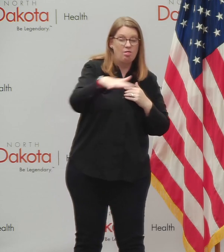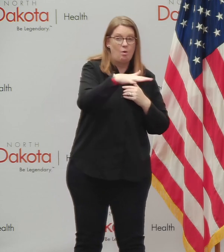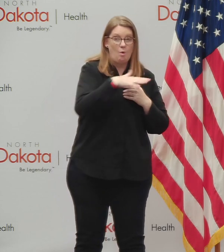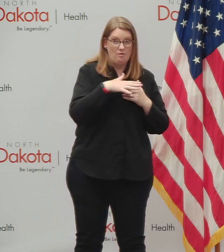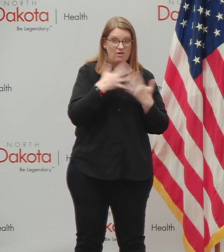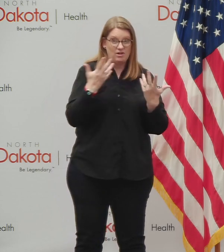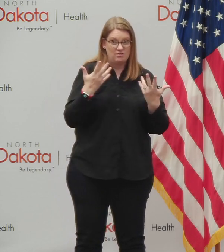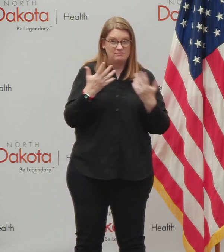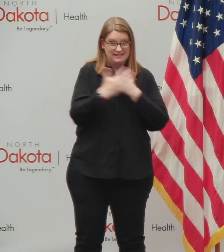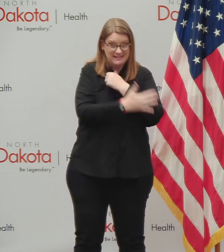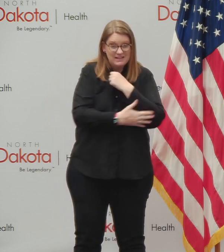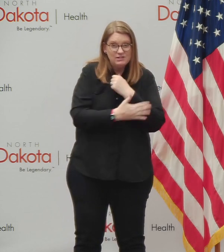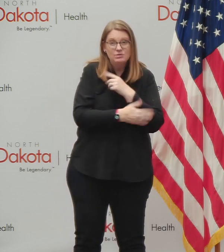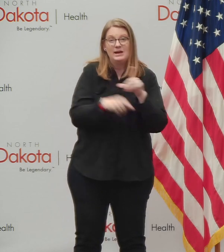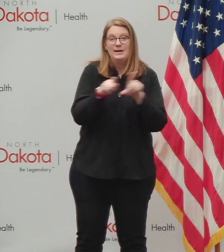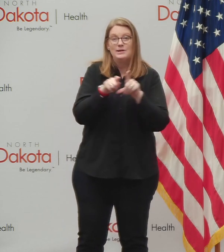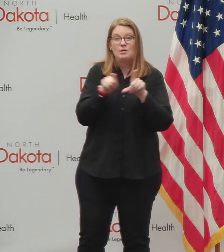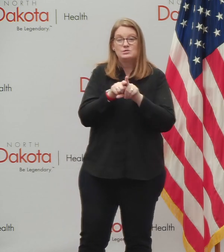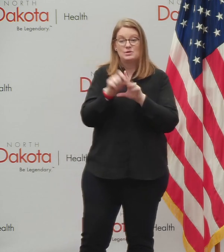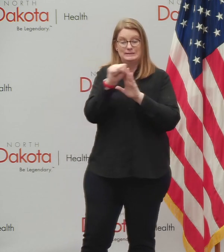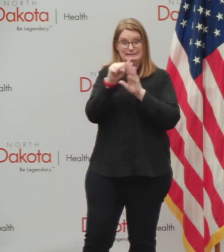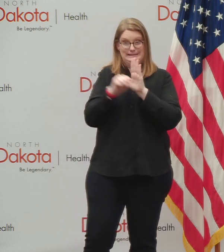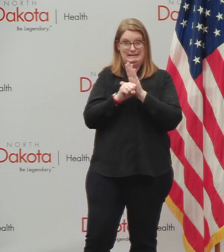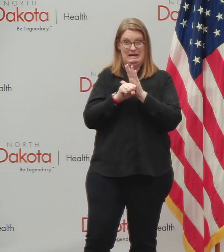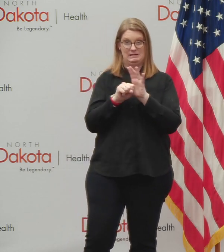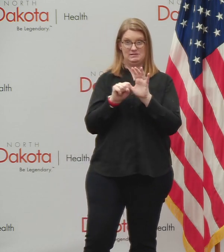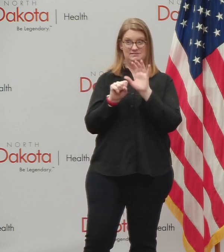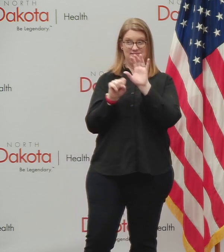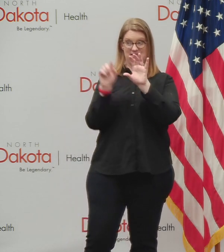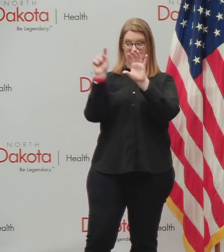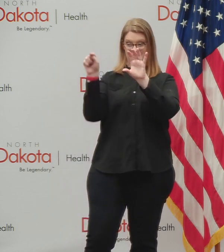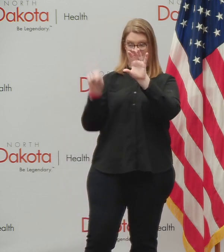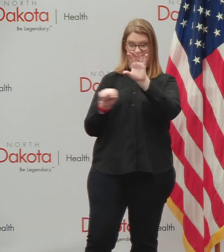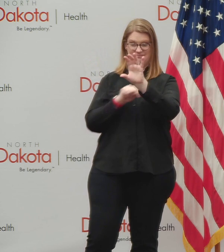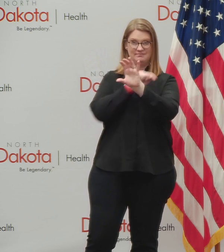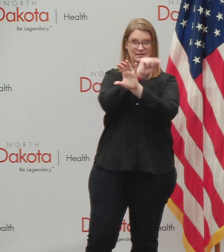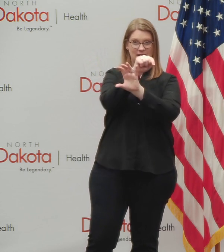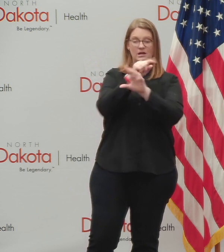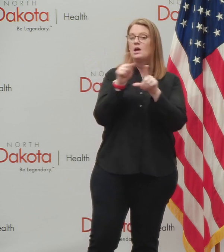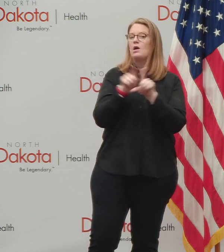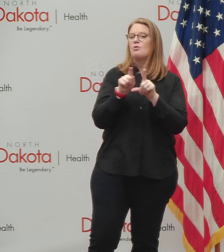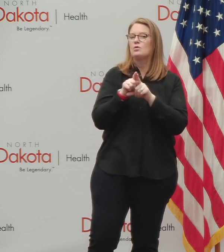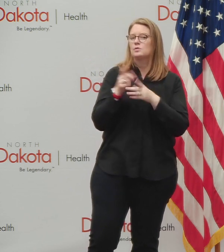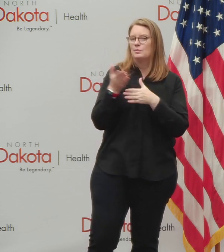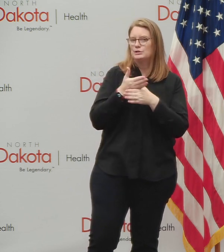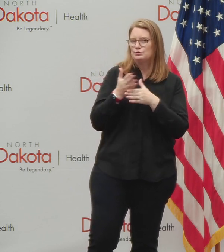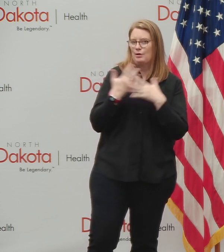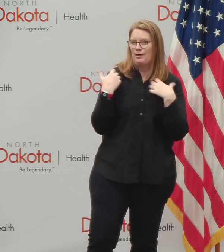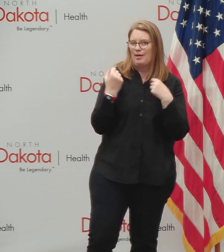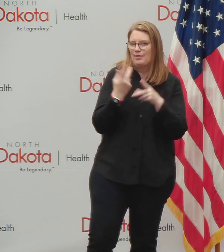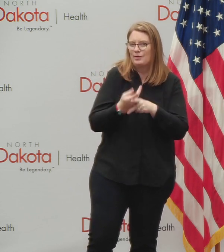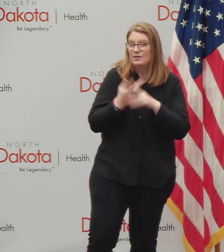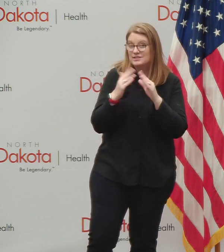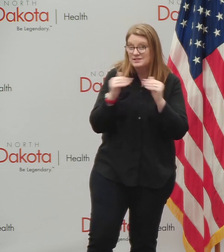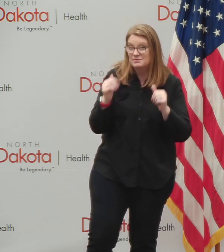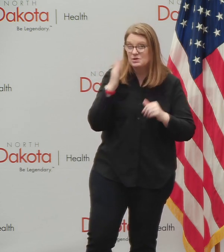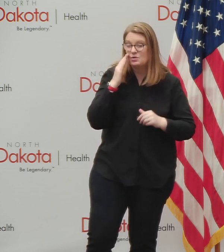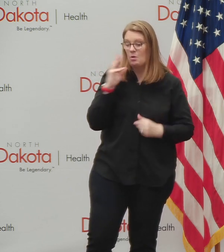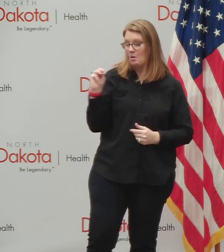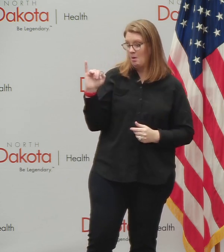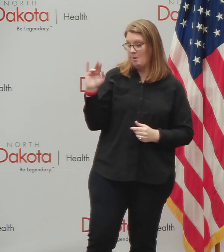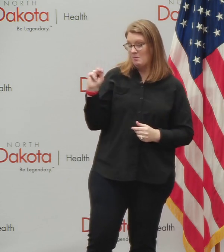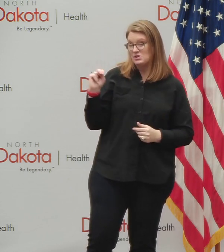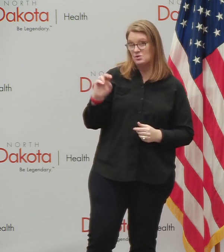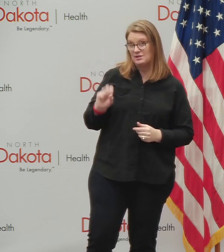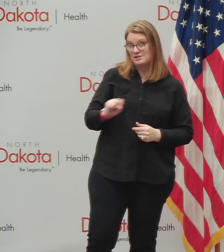neighboring states, because we, again, we do share healthcare systems, particularly with Minnesota and South Dakota, where we have